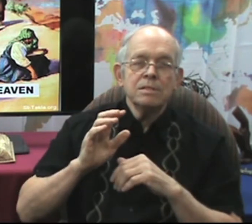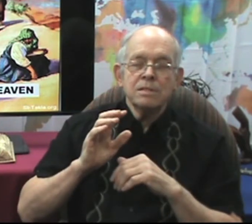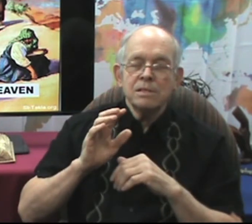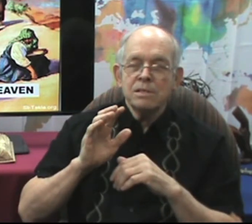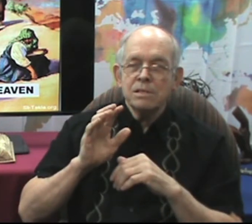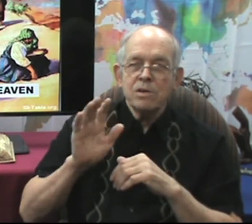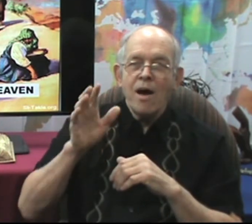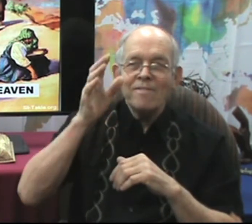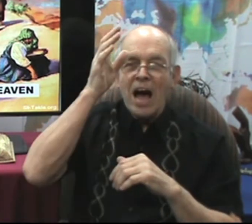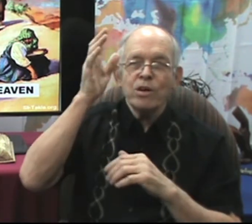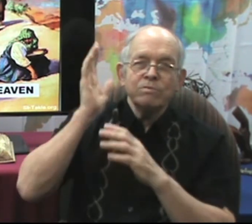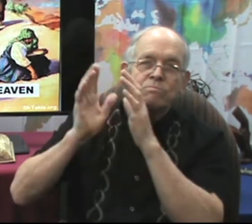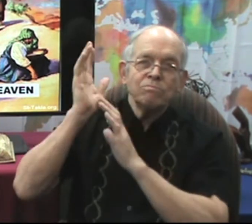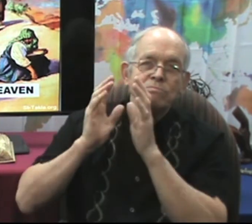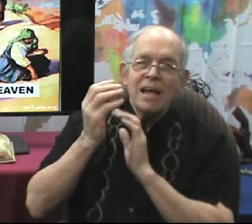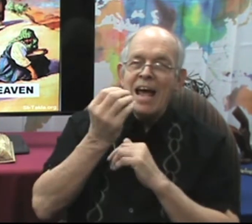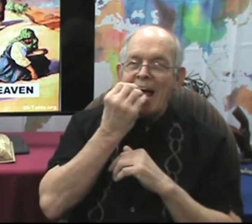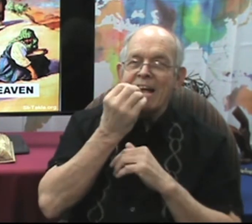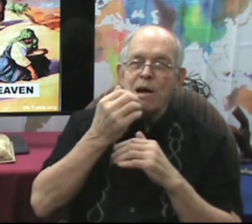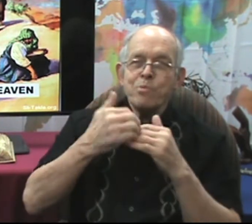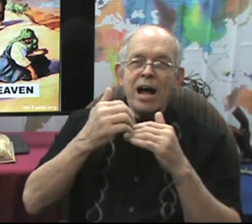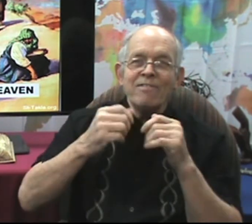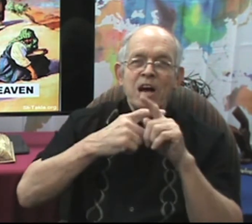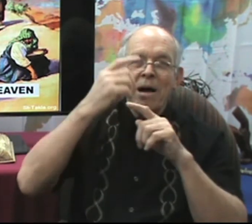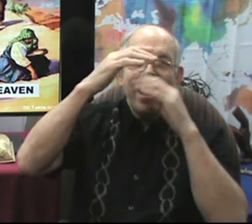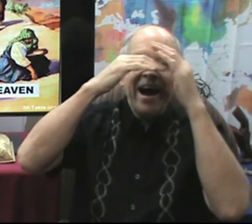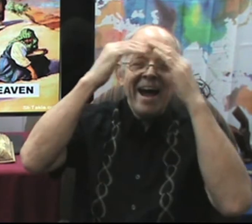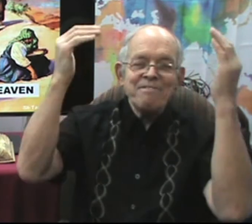Your father. A bear from heaven.